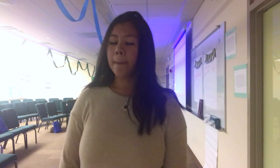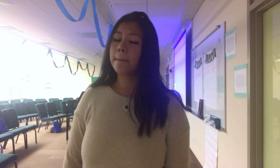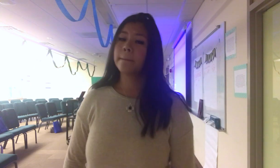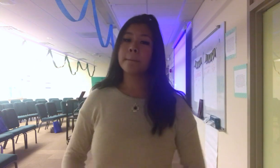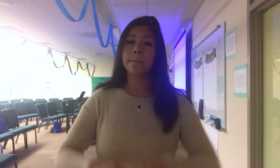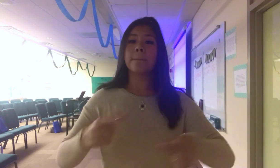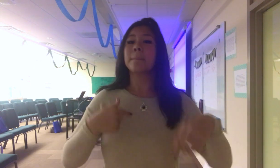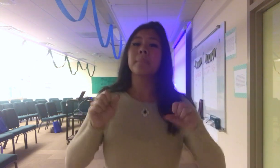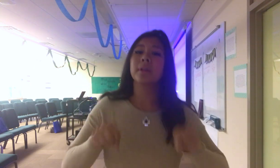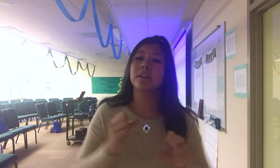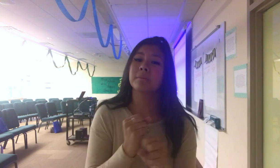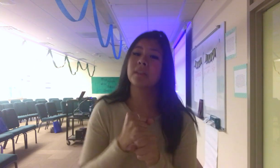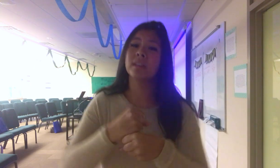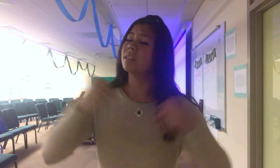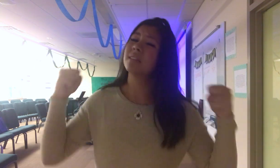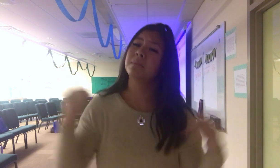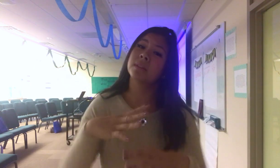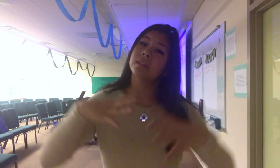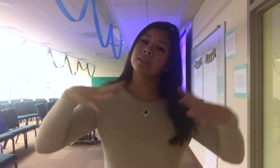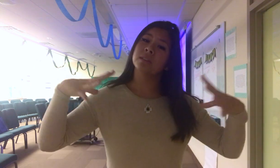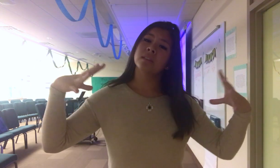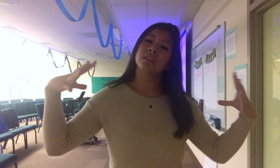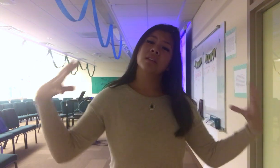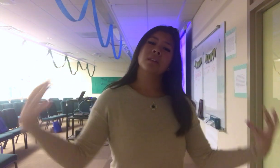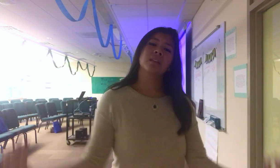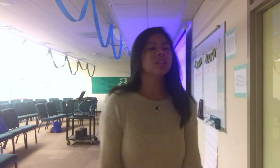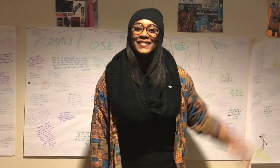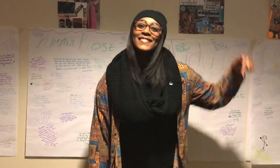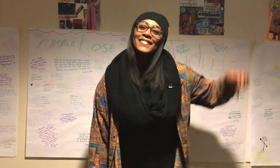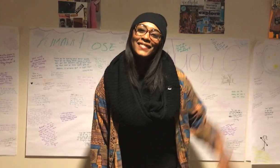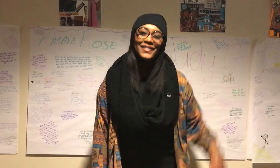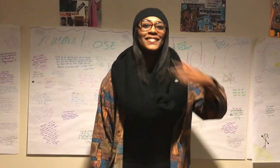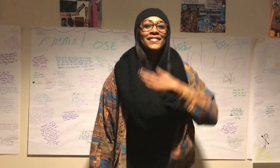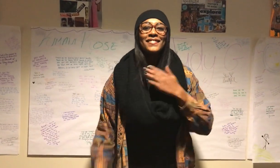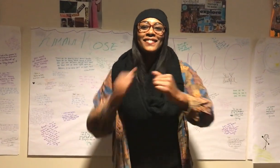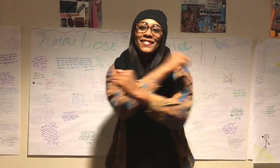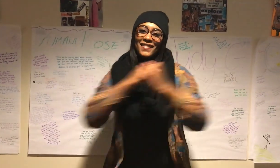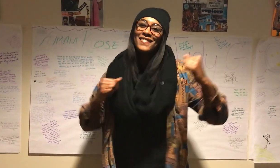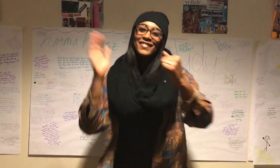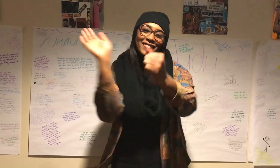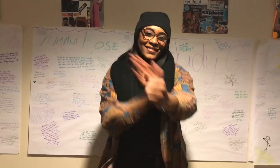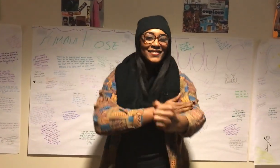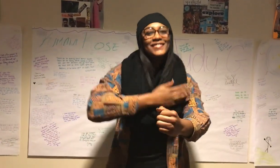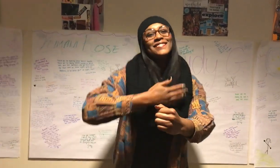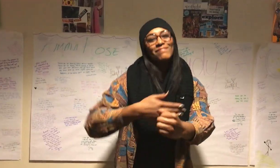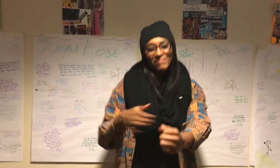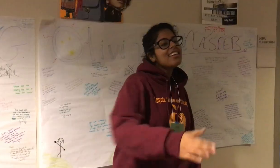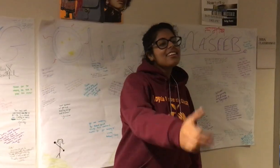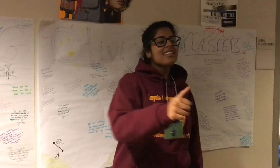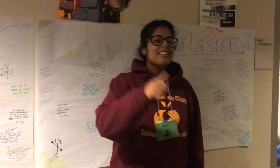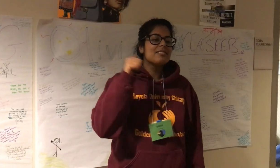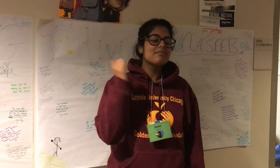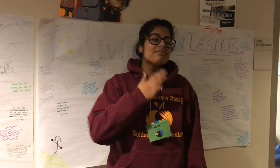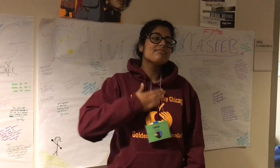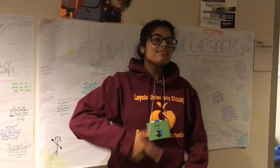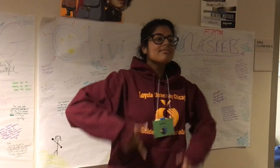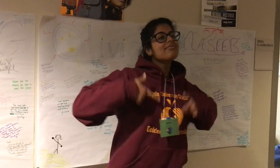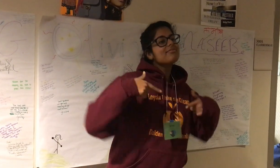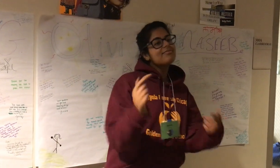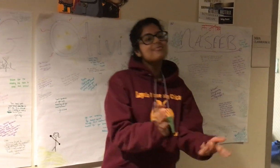But I can make an explosion This is my fight song Take back my life